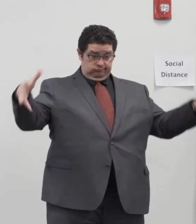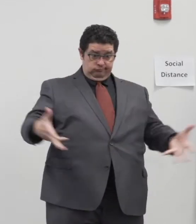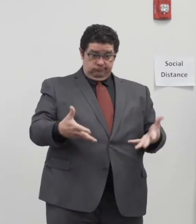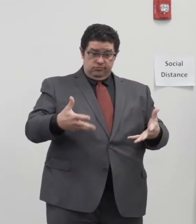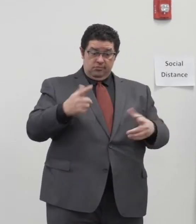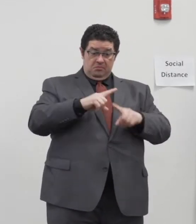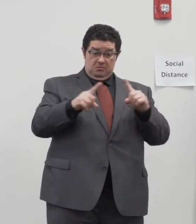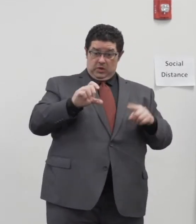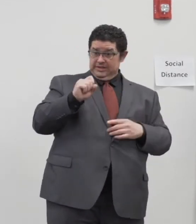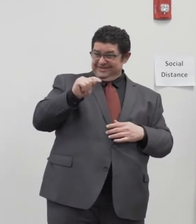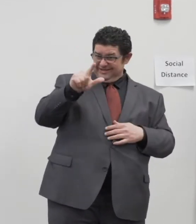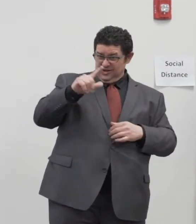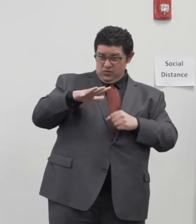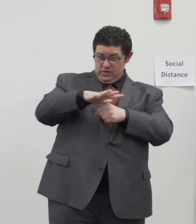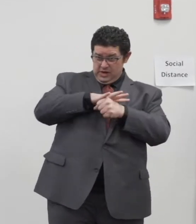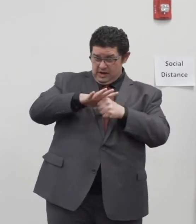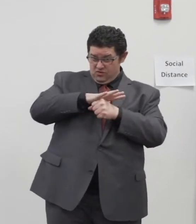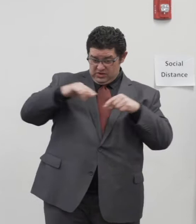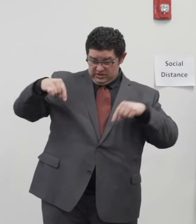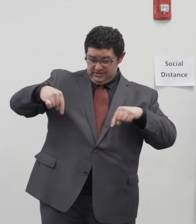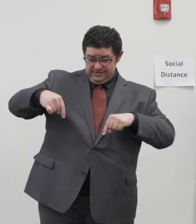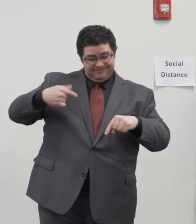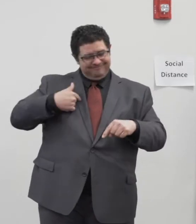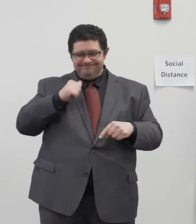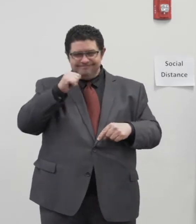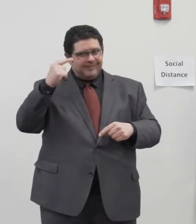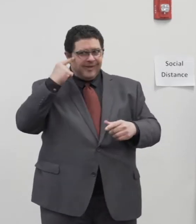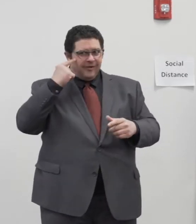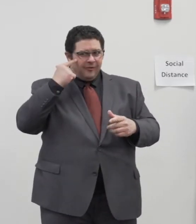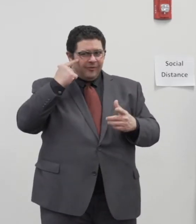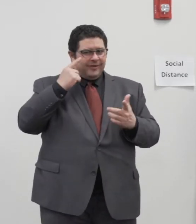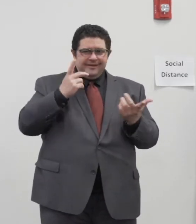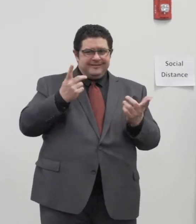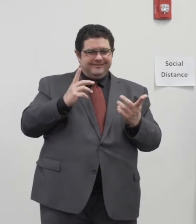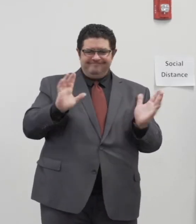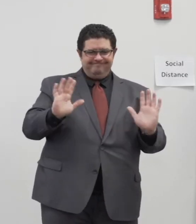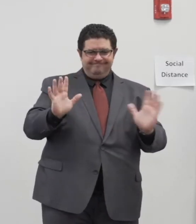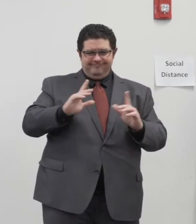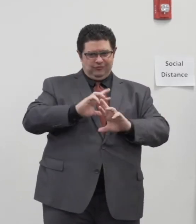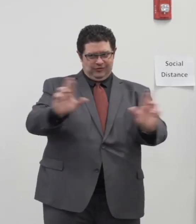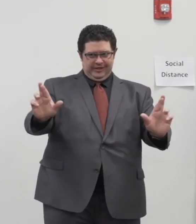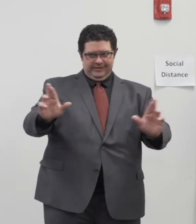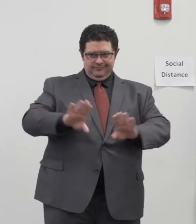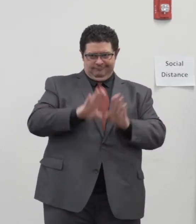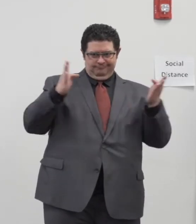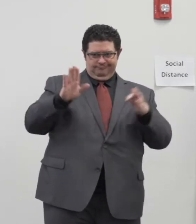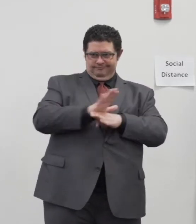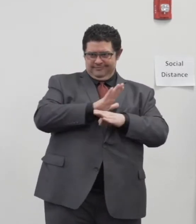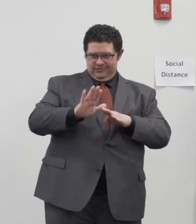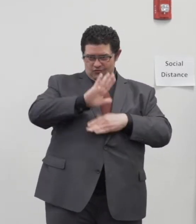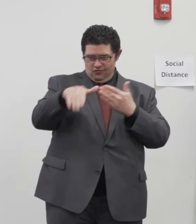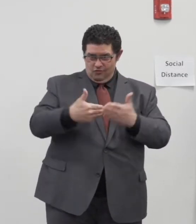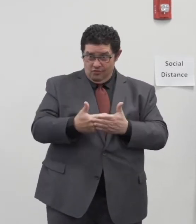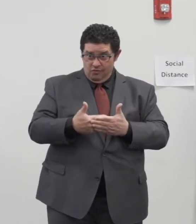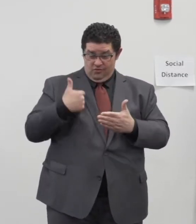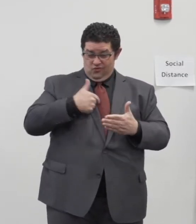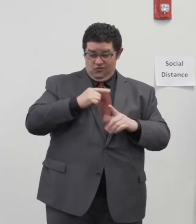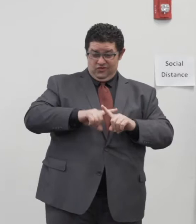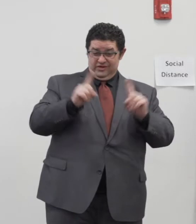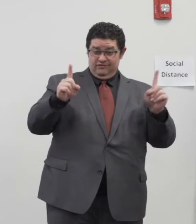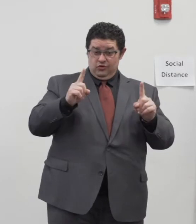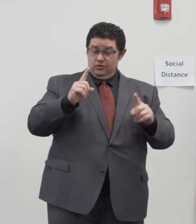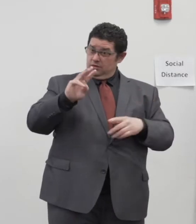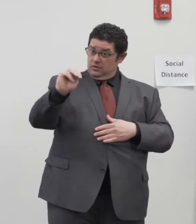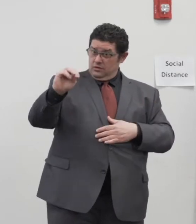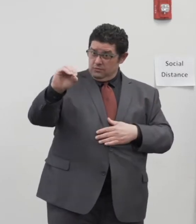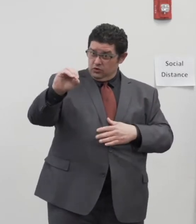is ready to relax our orders. St. Louis County is much different than the rest of the state. We have almost 40% of the